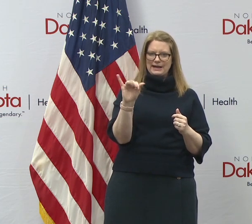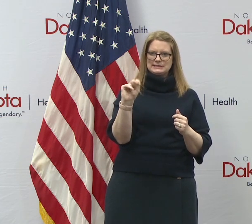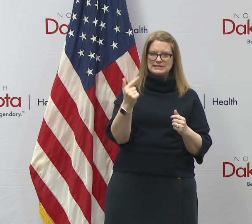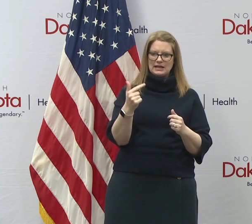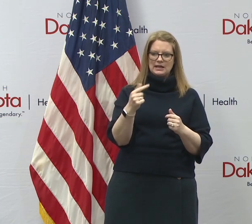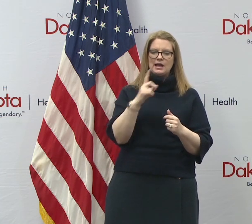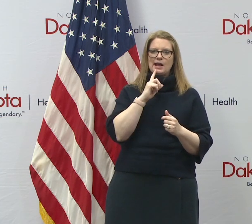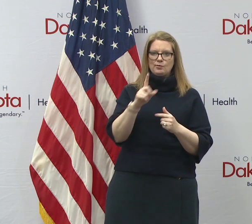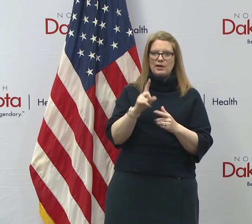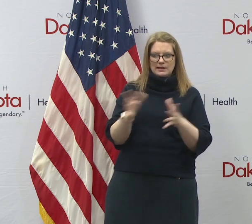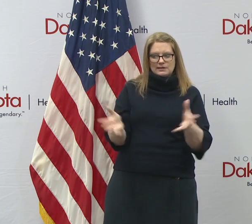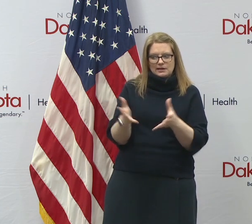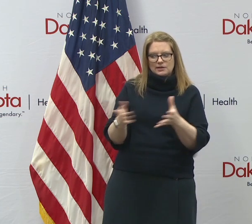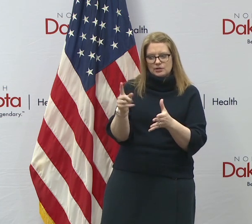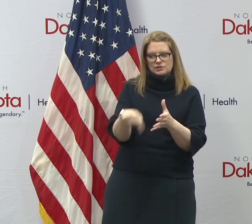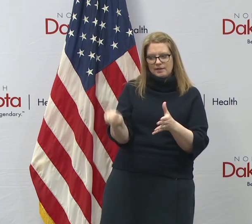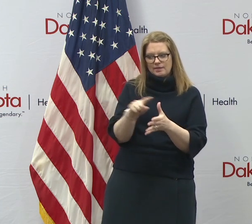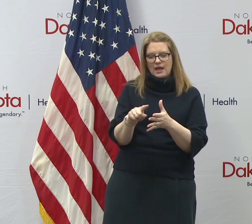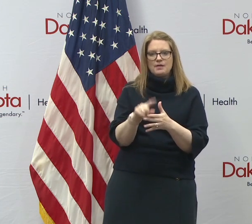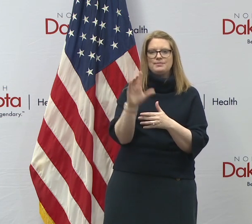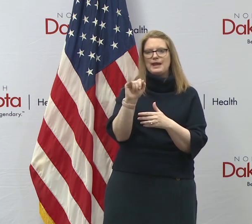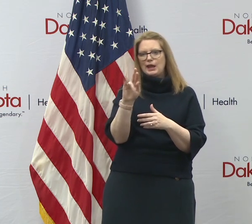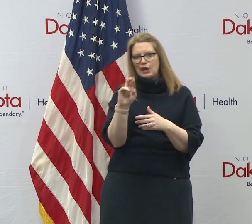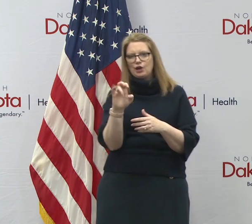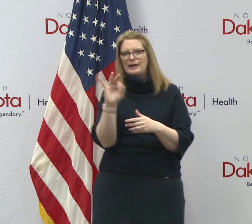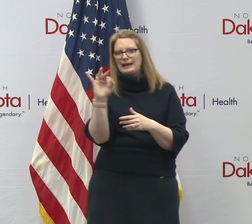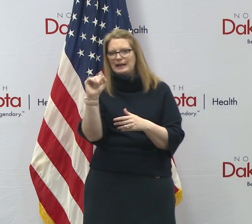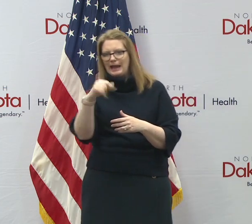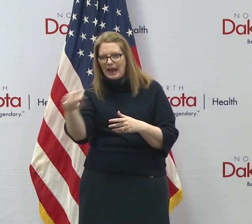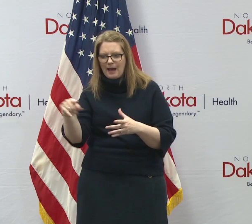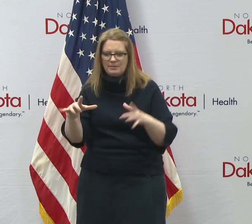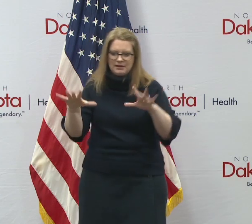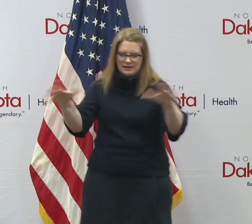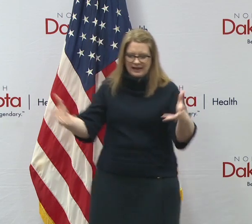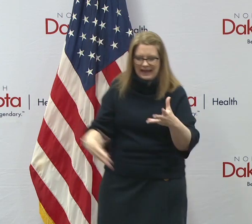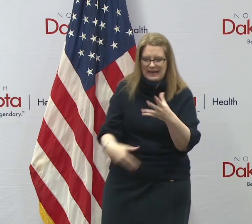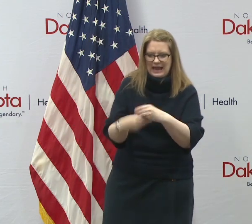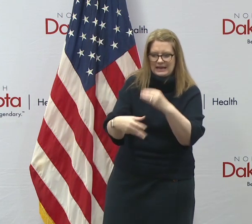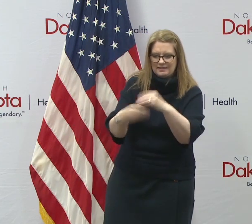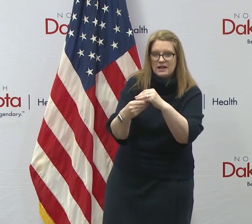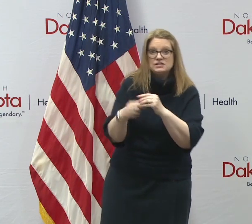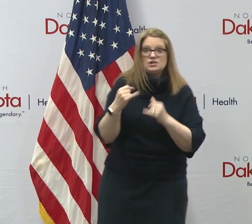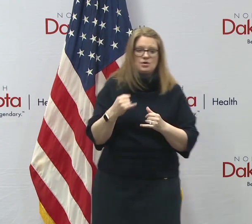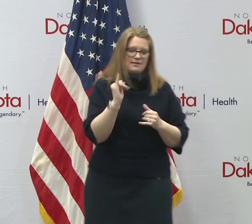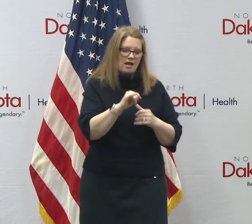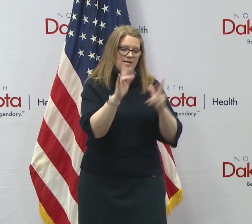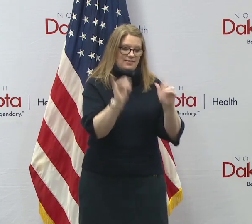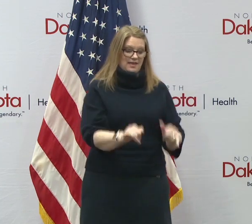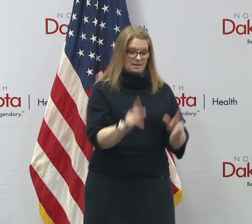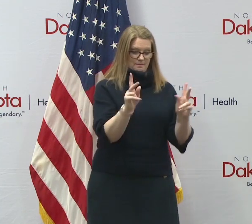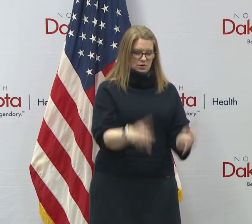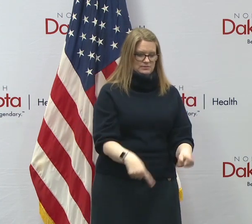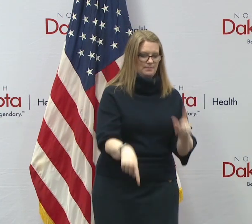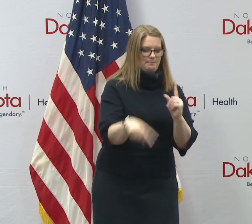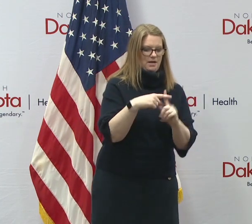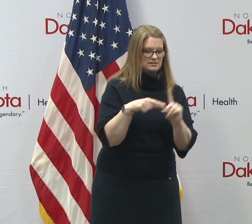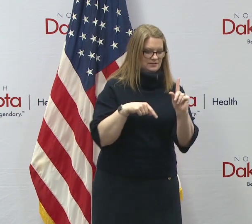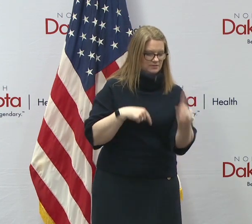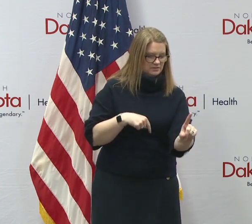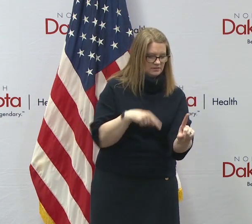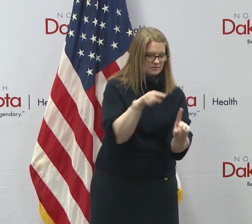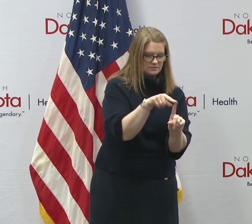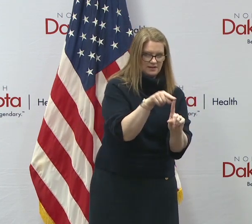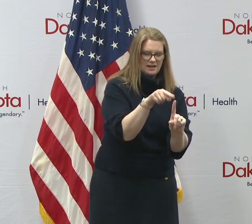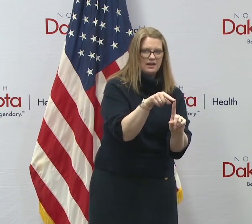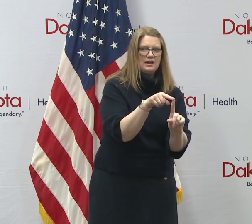teams and why we're being, uh, very thorough when we have a positive, find that positive, find out who they've been in contact